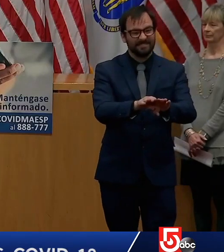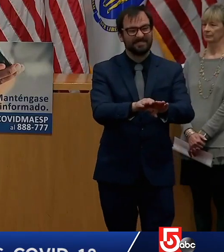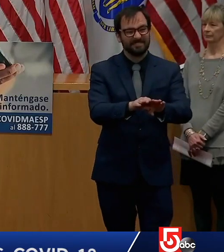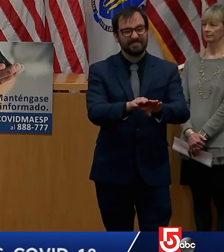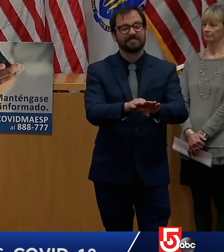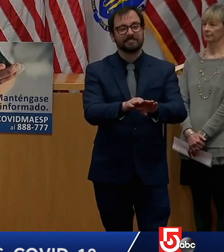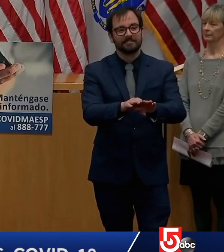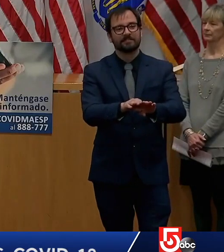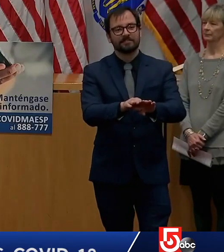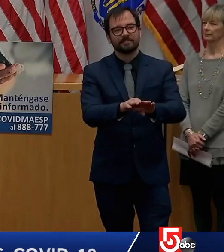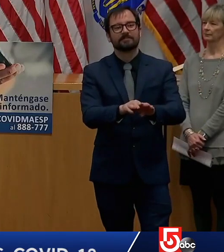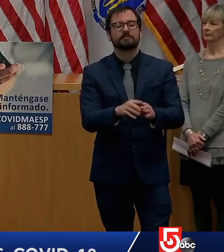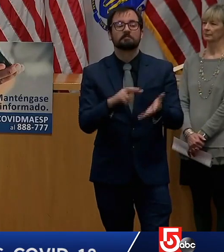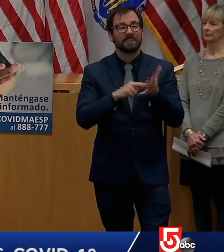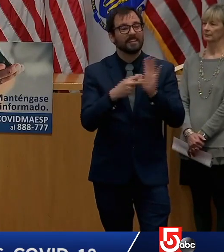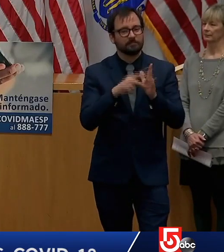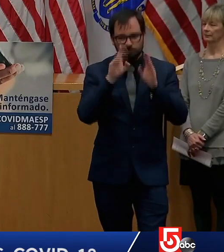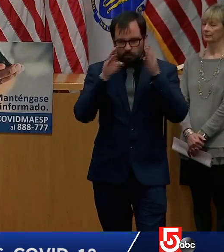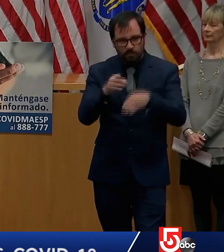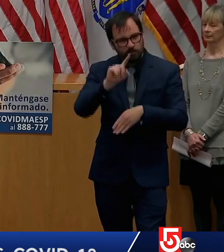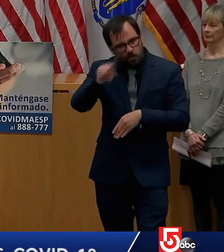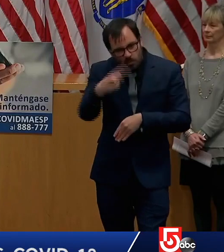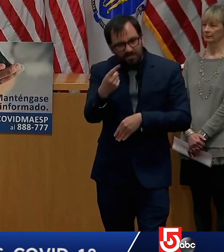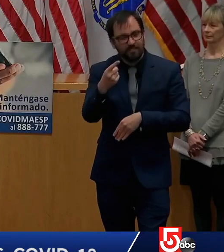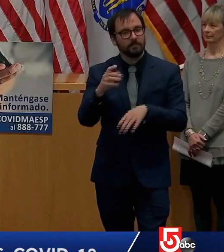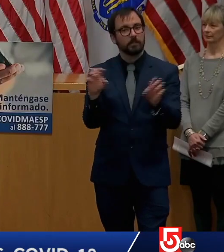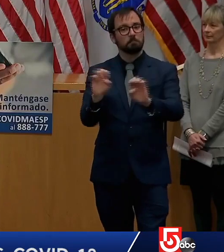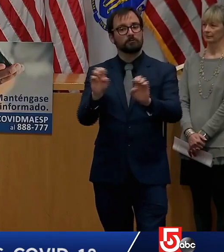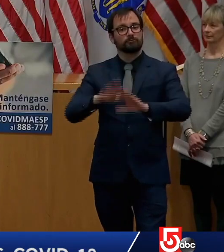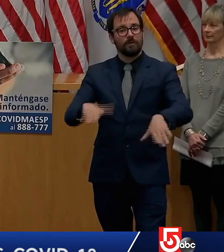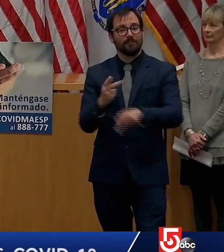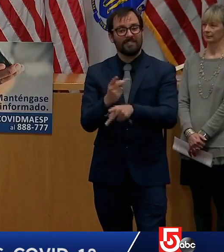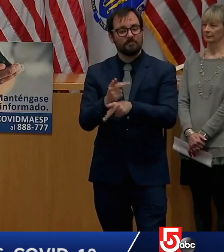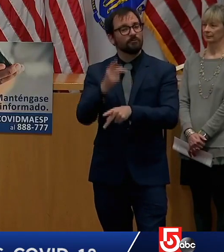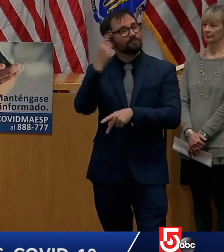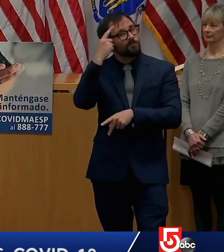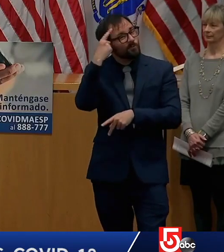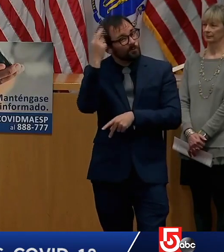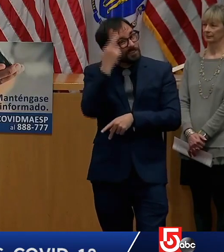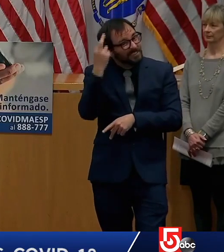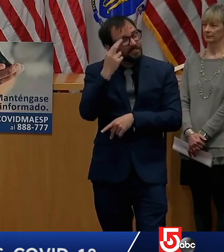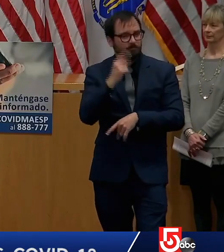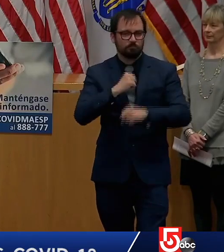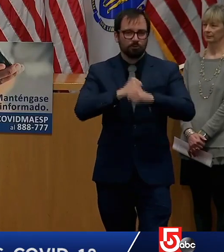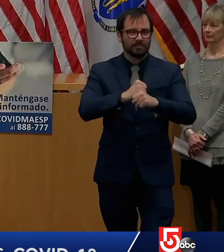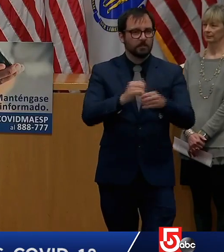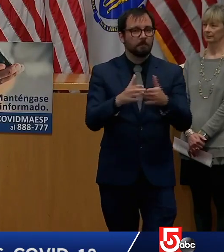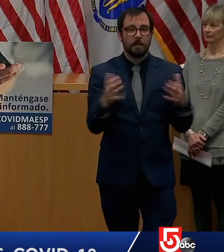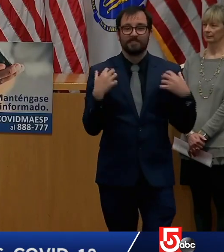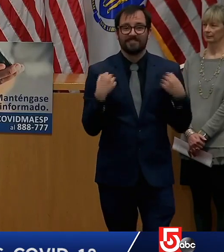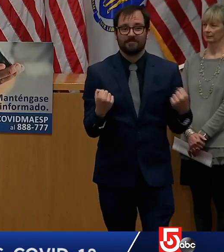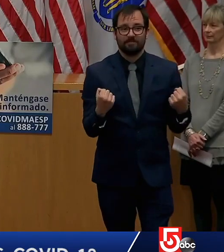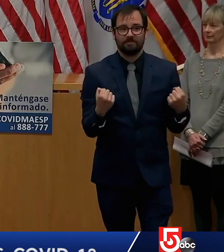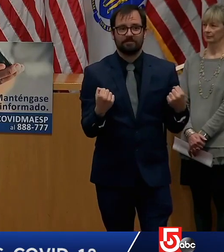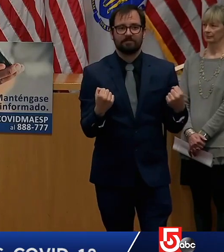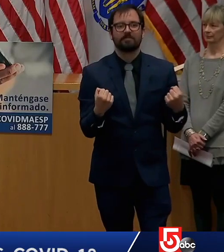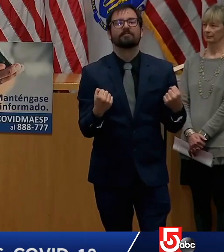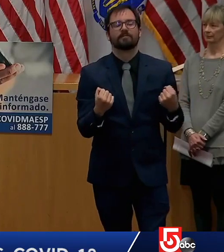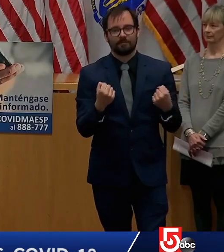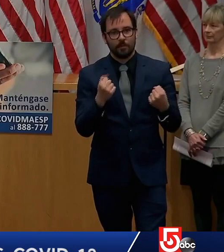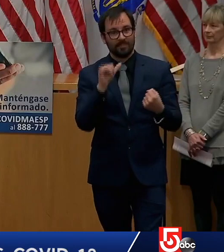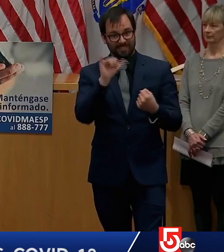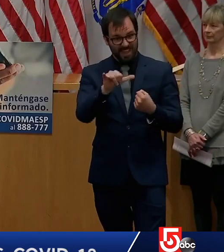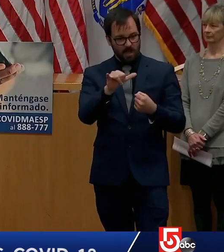families and our workforce at the forefront. It also gives us time to look ahead and align the reopening of child care with the reopening